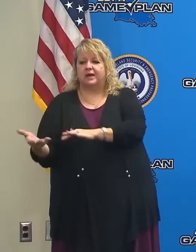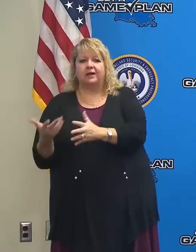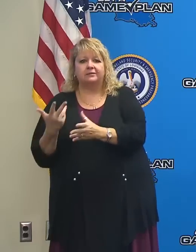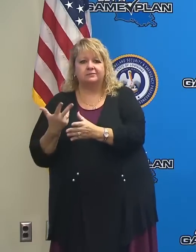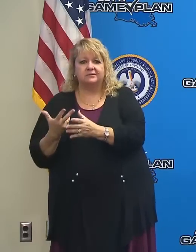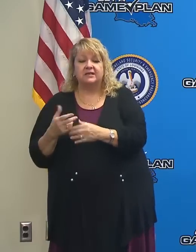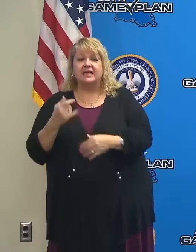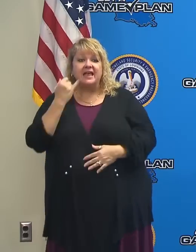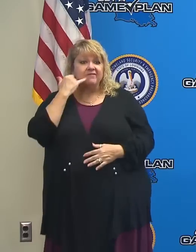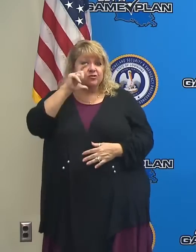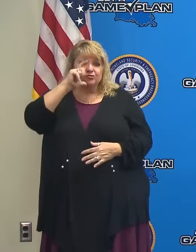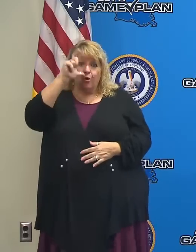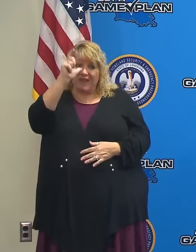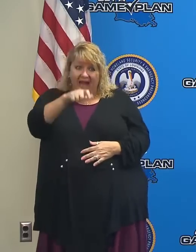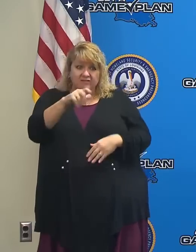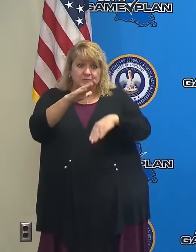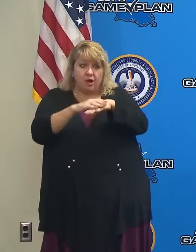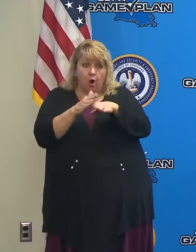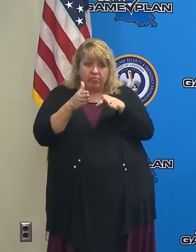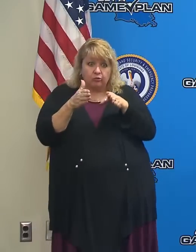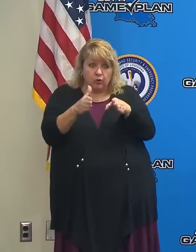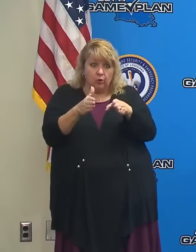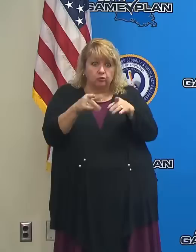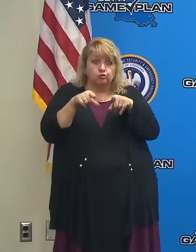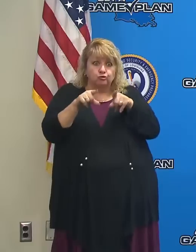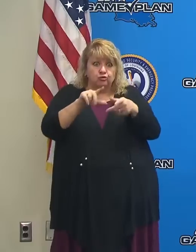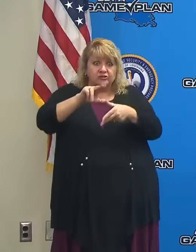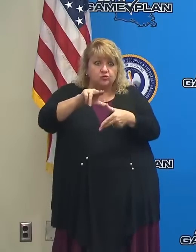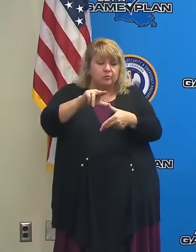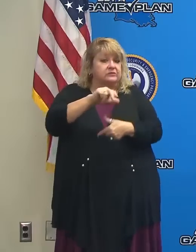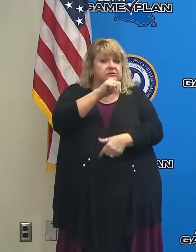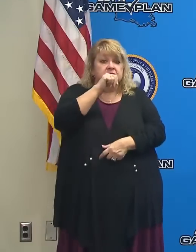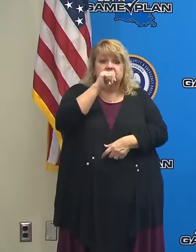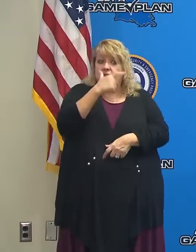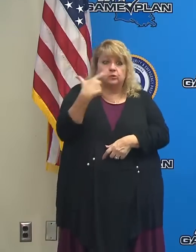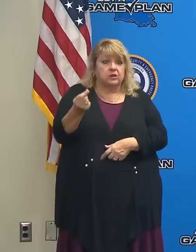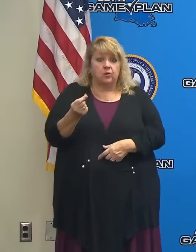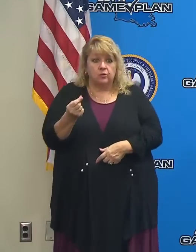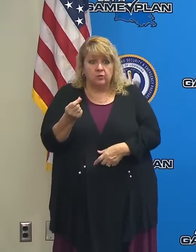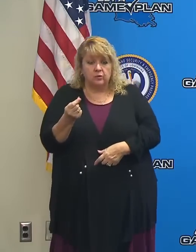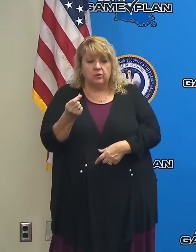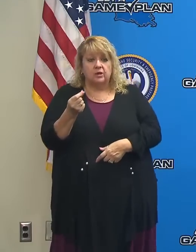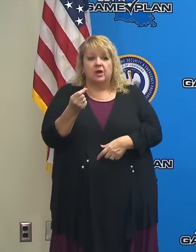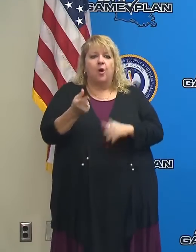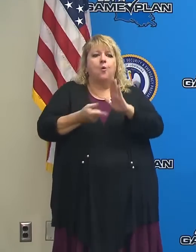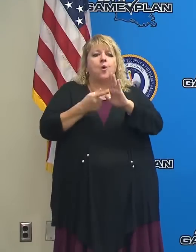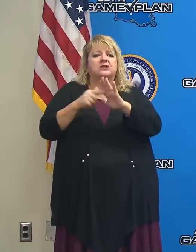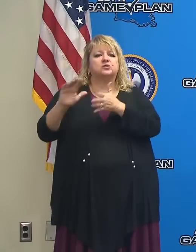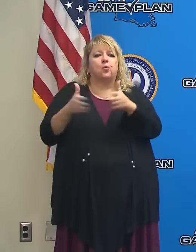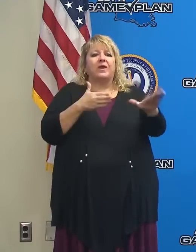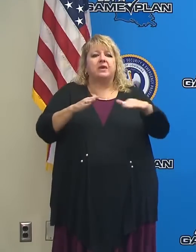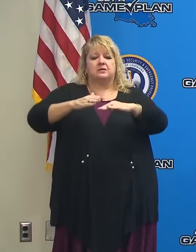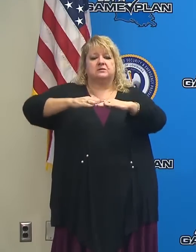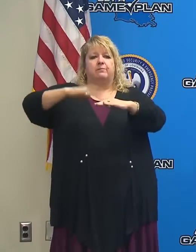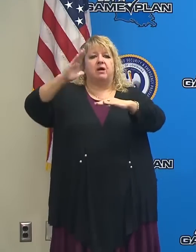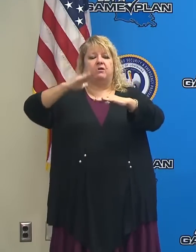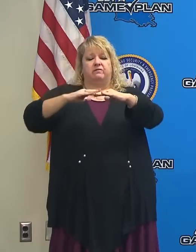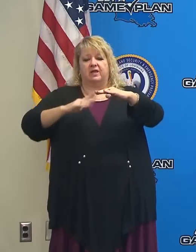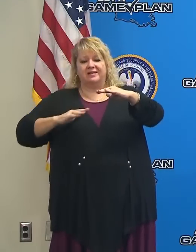And do what you need to do now to enable you not to be on the road then. Once the winds get above a certain